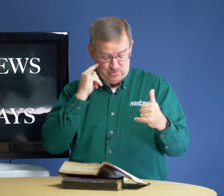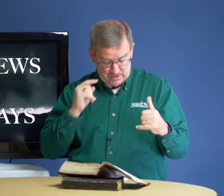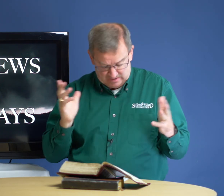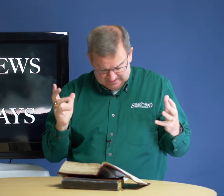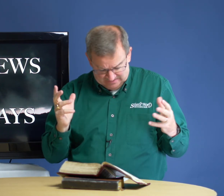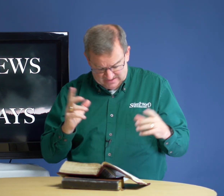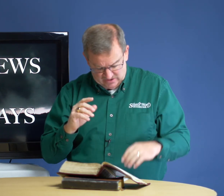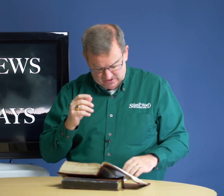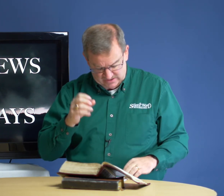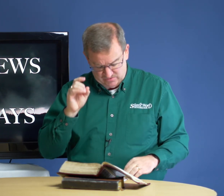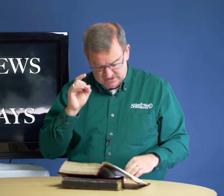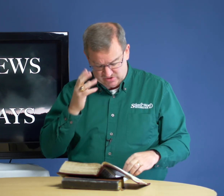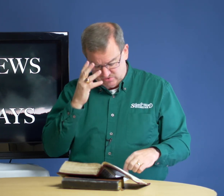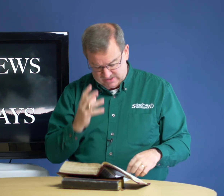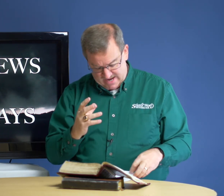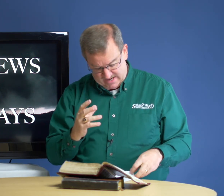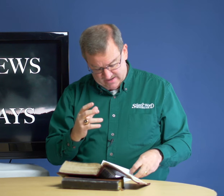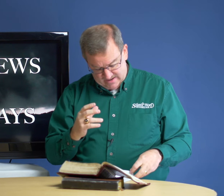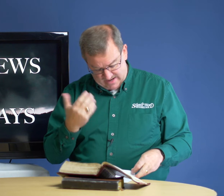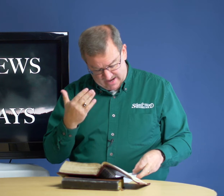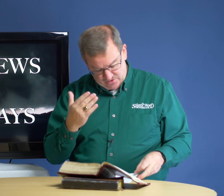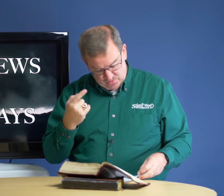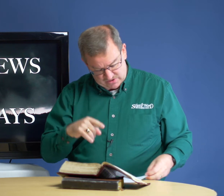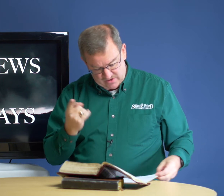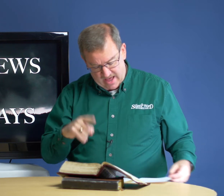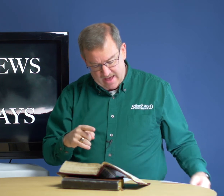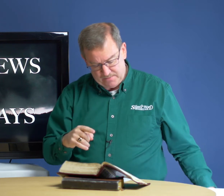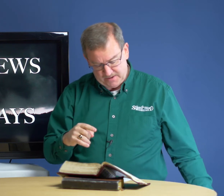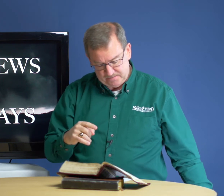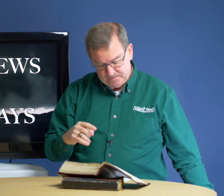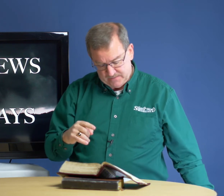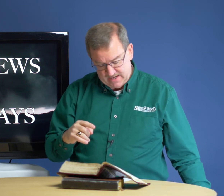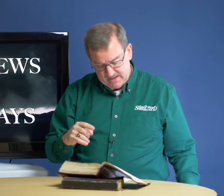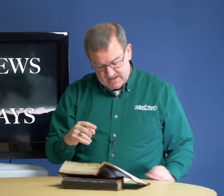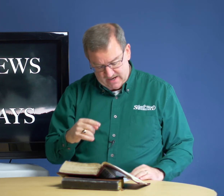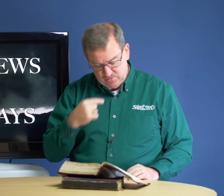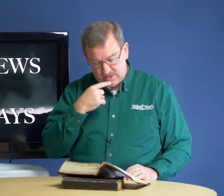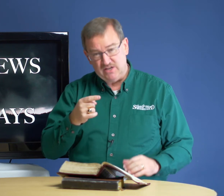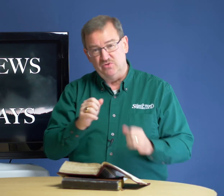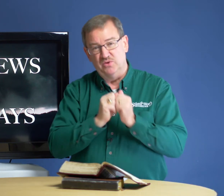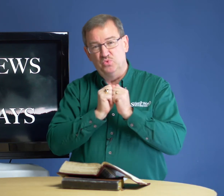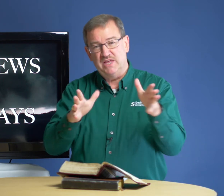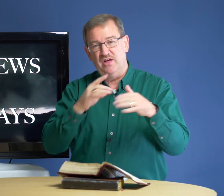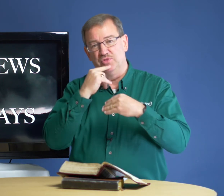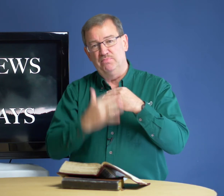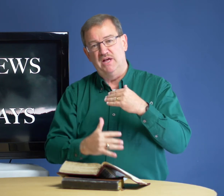you think, oh, it's really so sad. I don't know what's going to happen. And, and, uh, I will tell you that without the blood